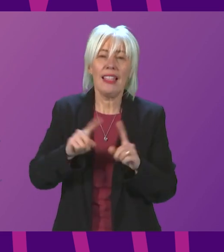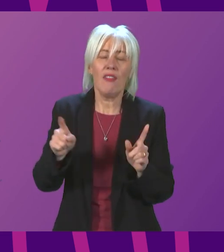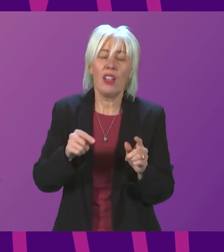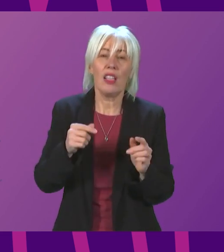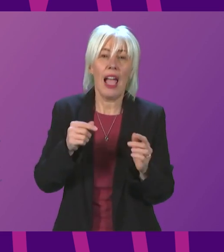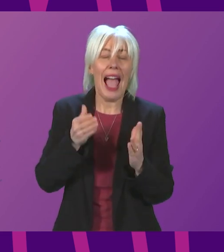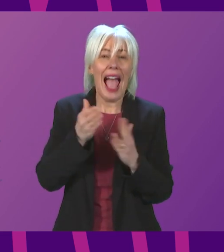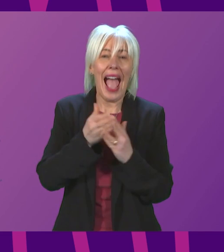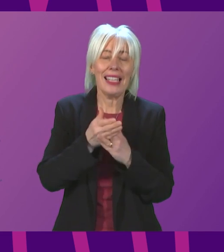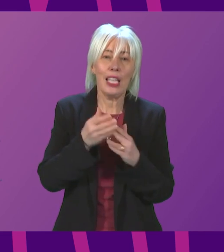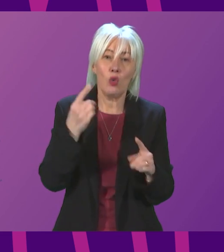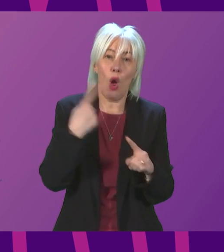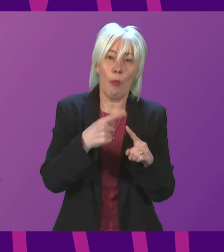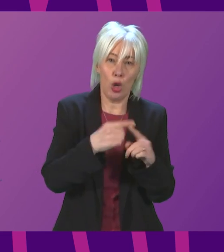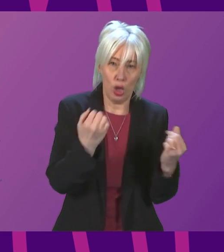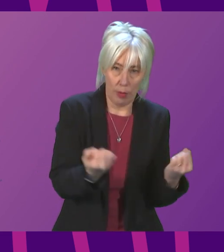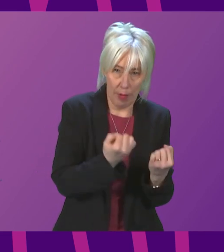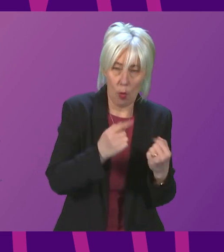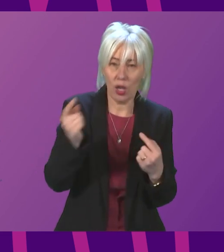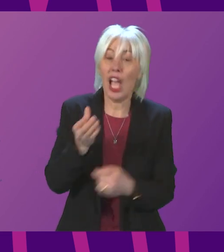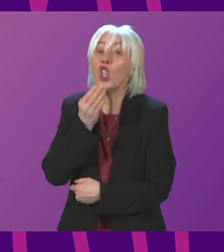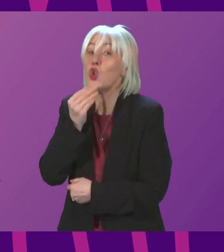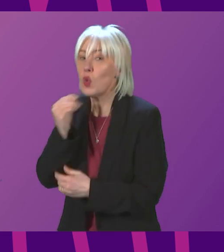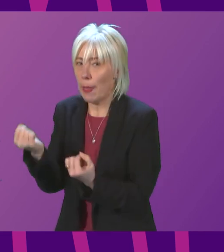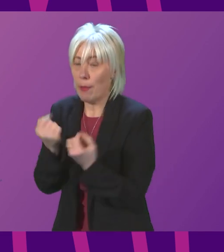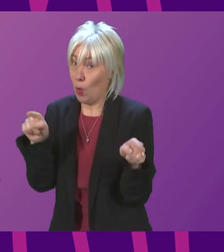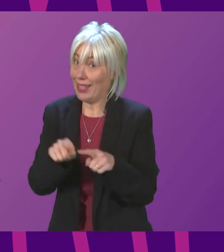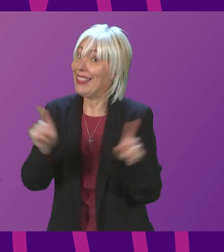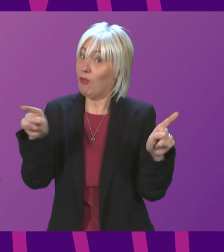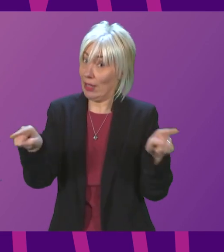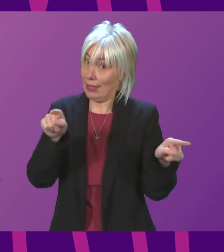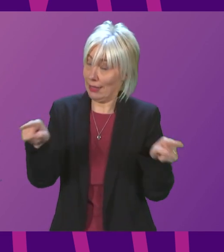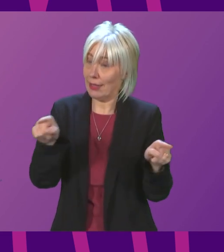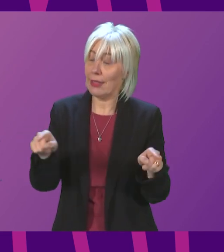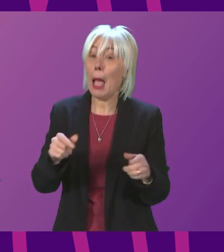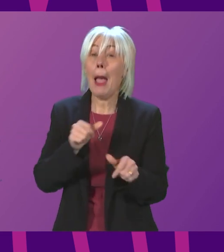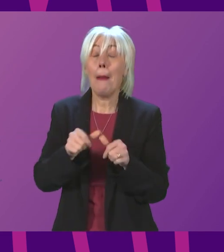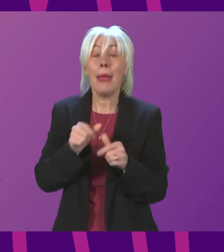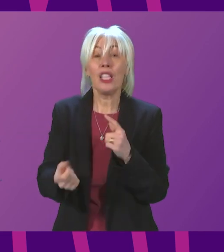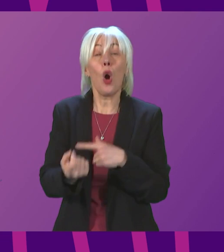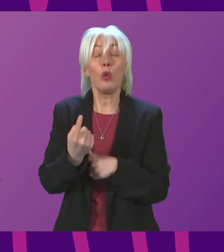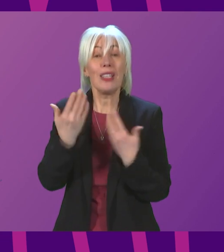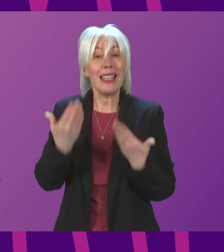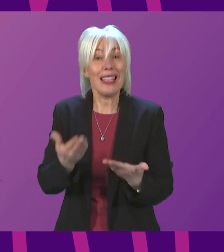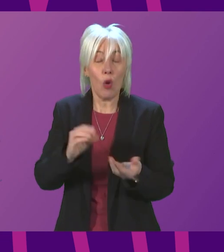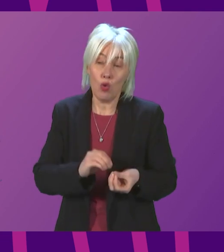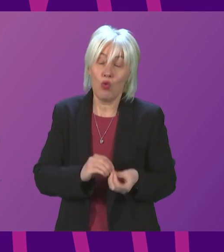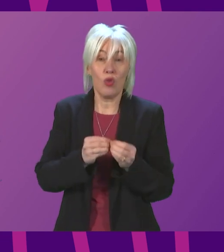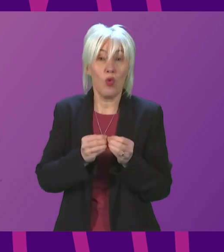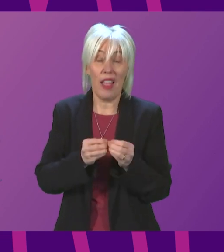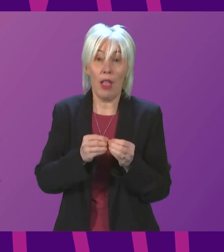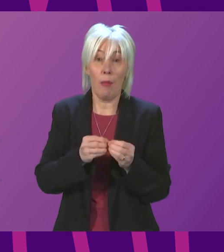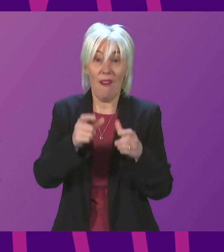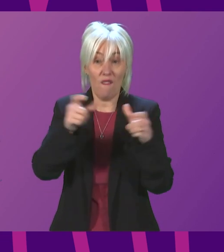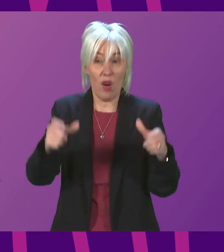to emergency powers and using these powers there is a better opportunity now to design an effective framework than there would be if